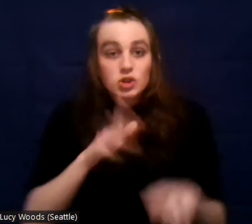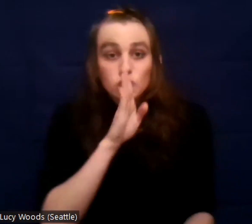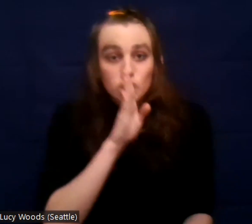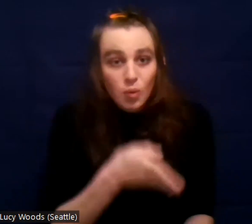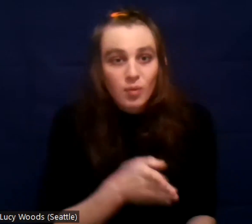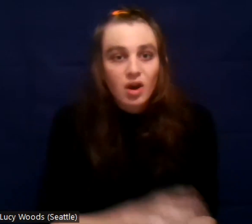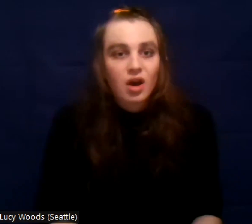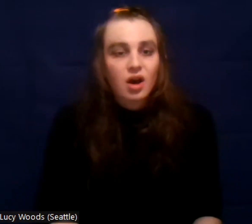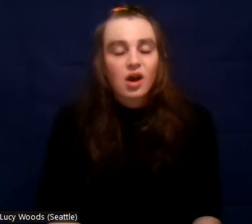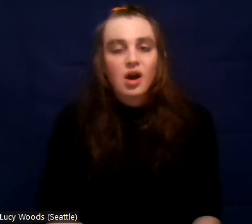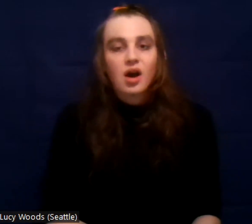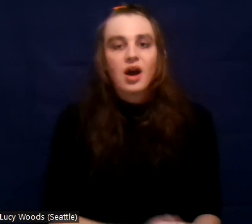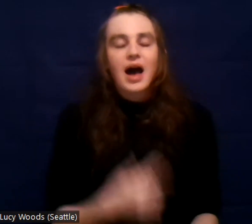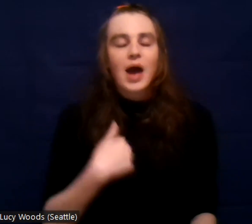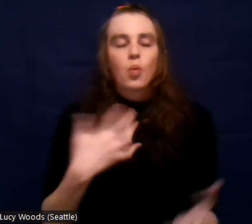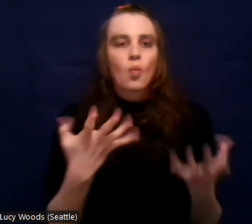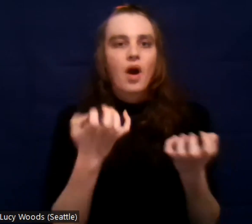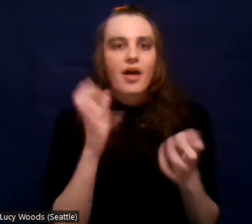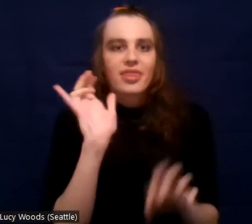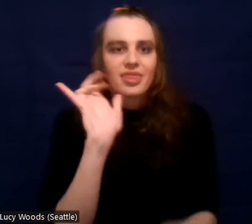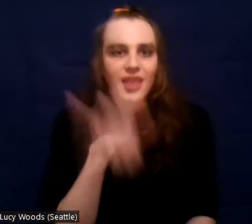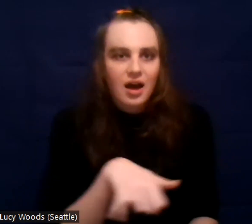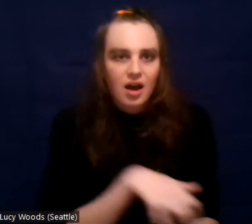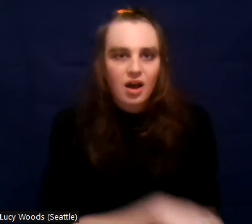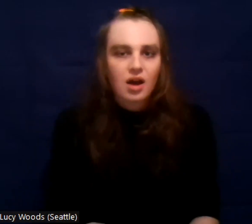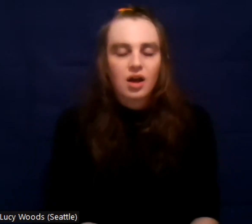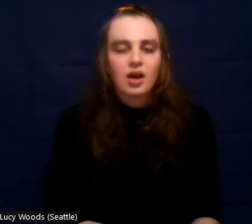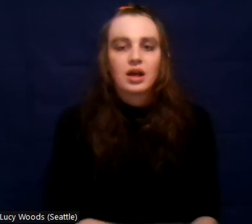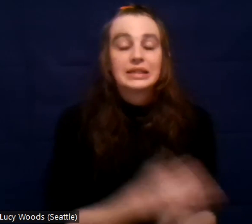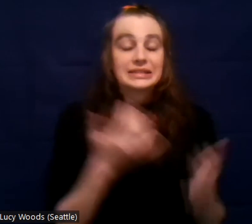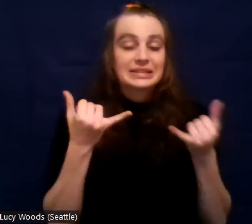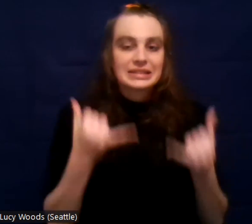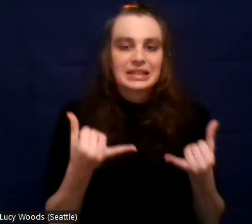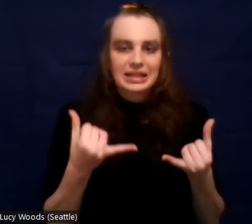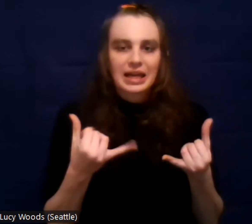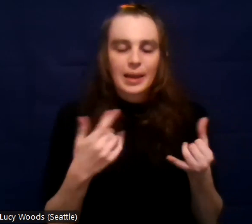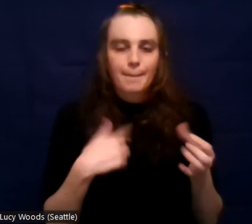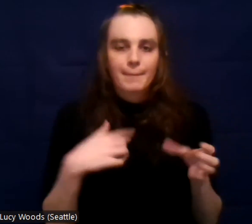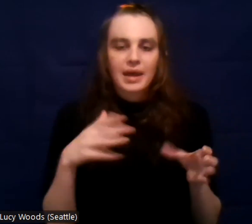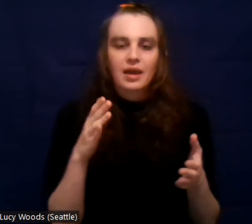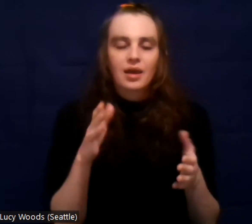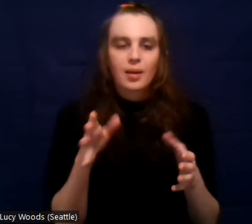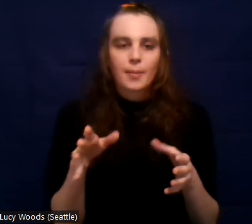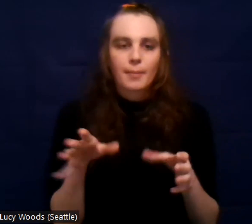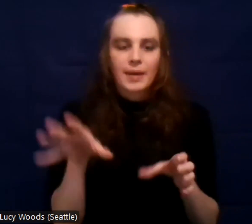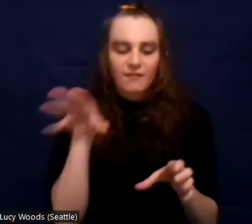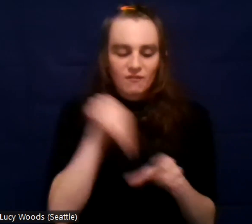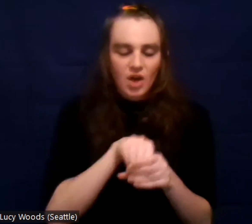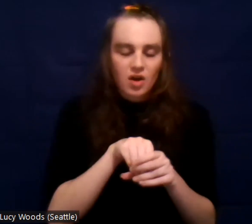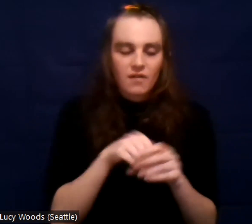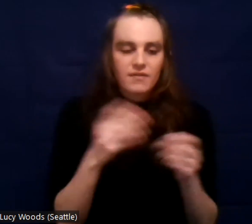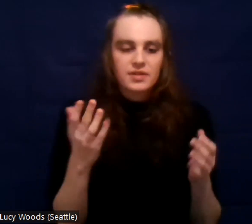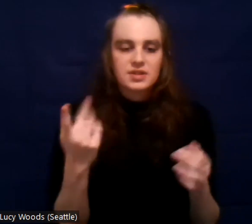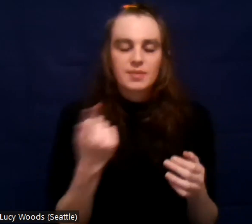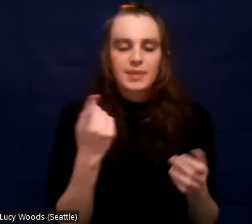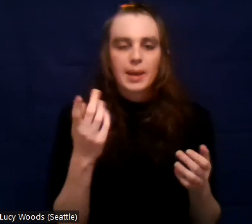felt like I wanted that. And today I'm a part of something bigger than myself. Um,